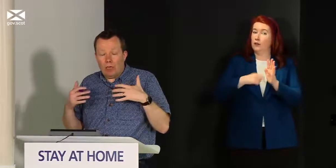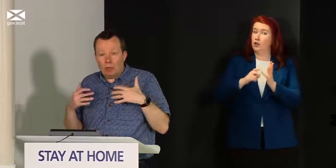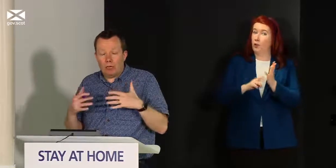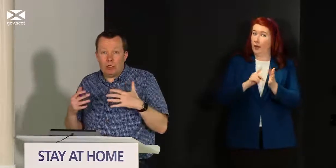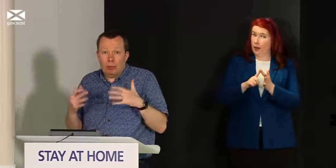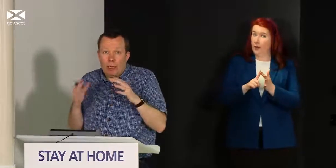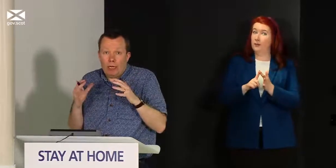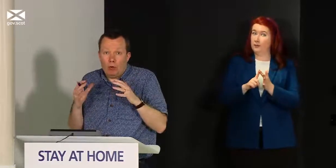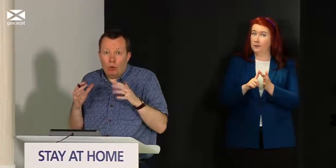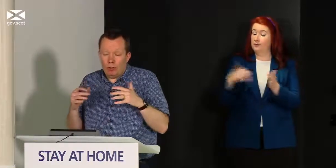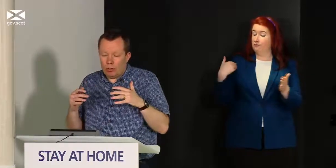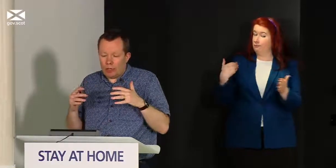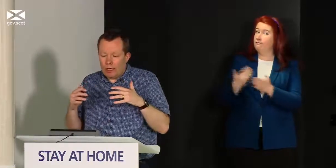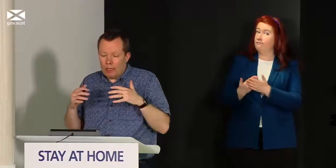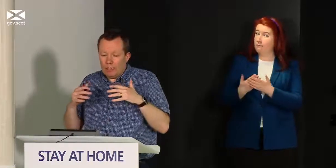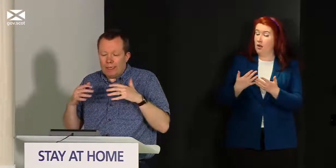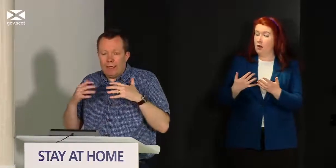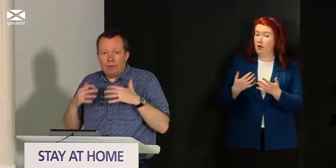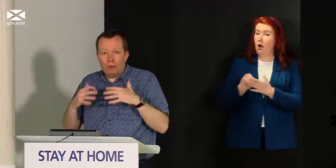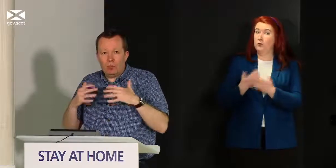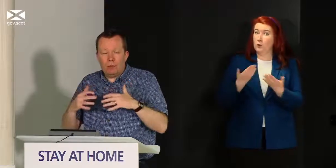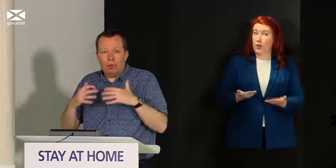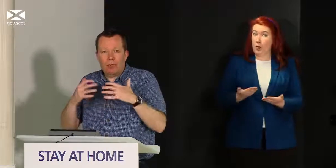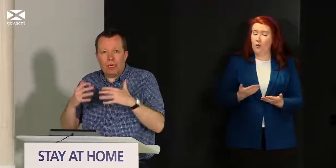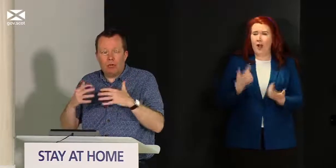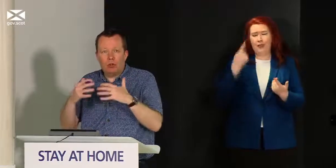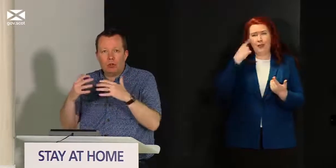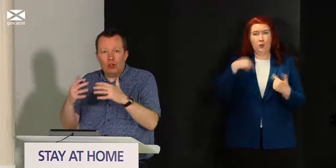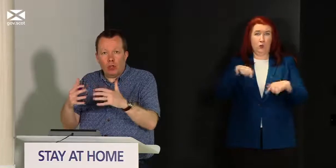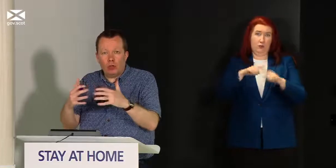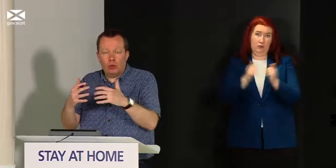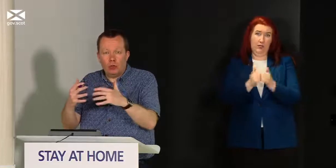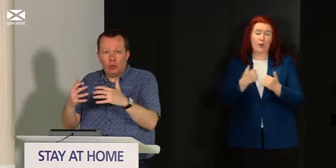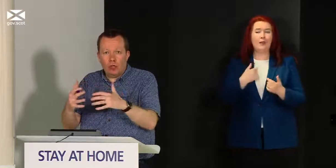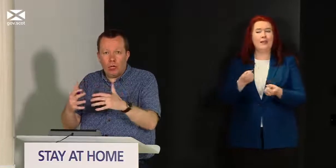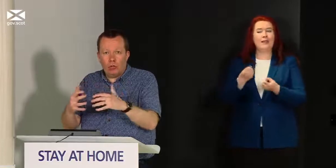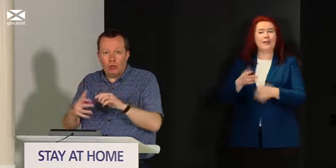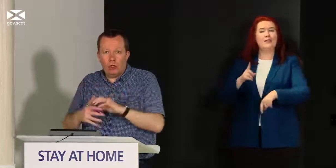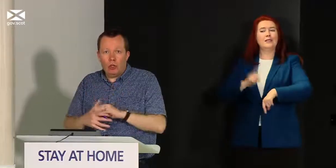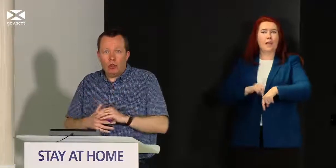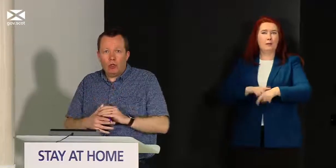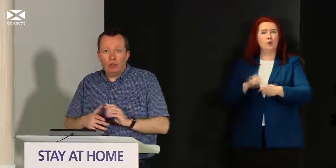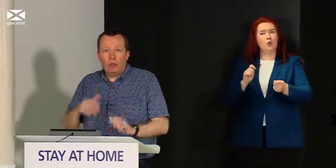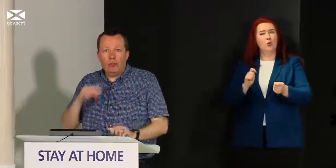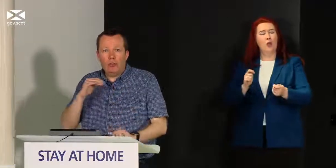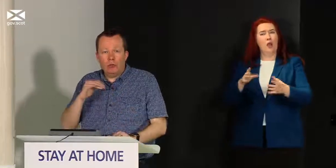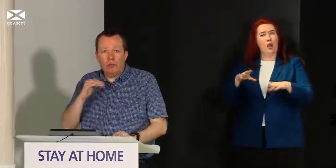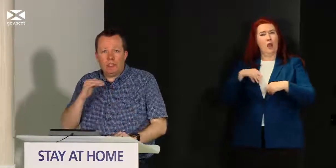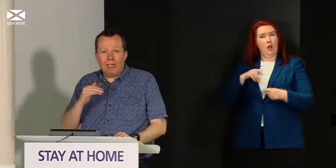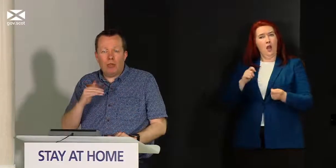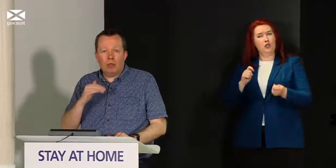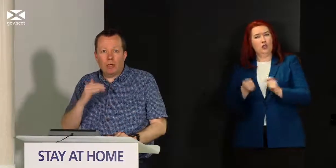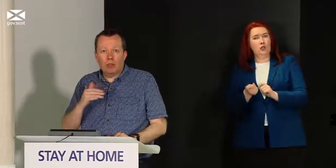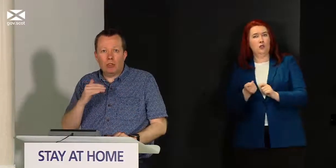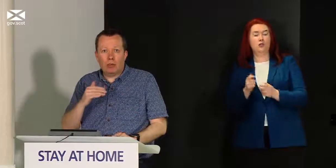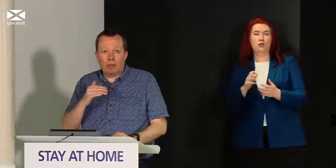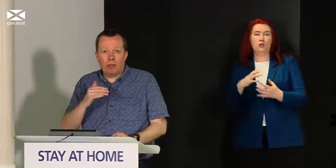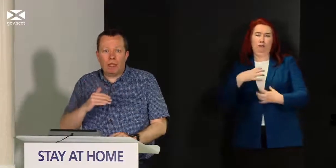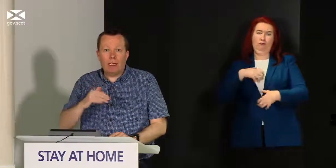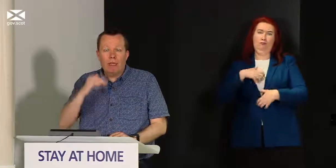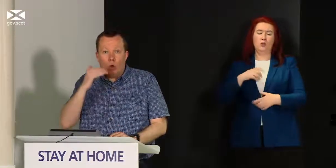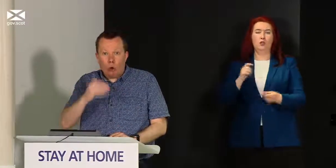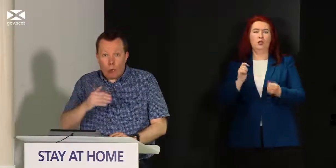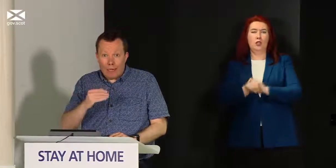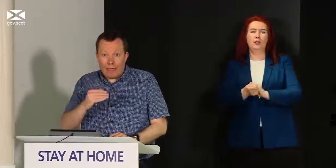have up to this point I hope you agree given people time to adjust to change so we don't tend to announce